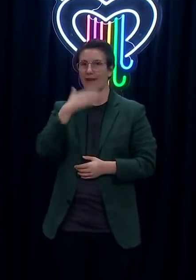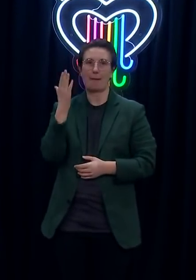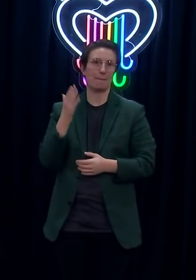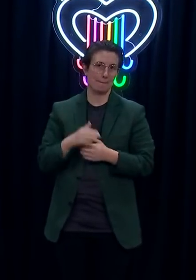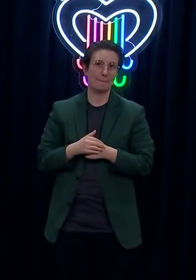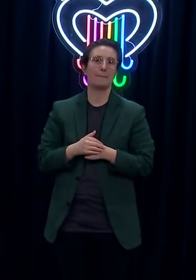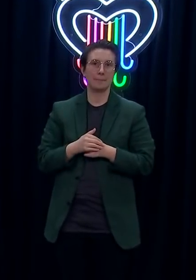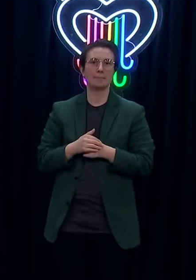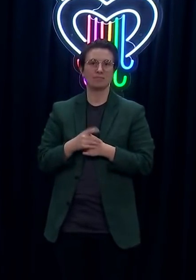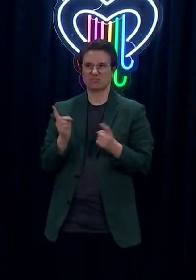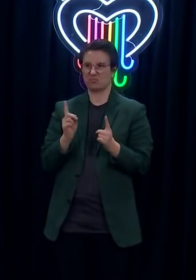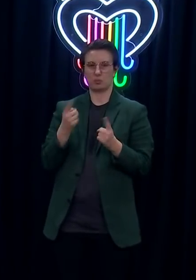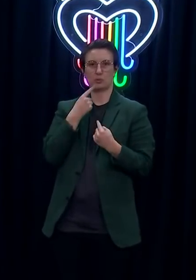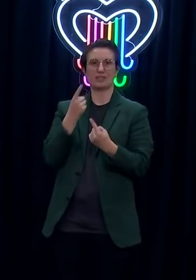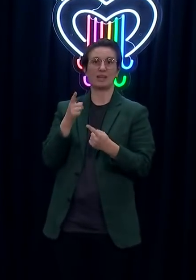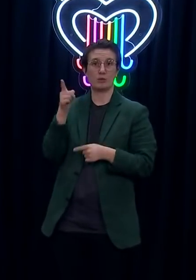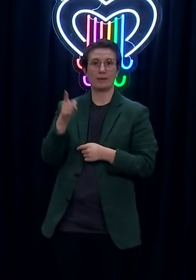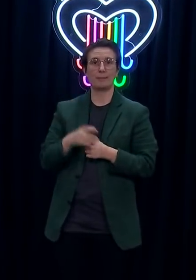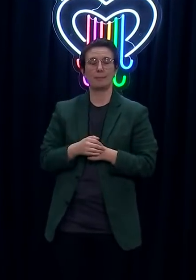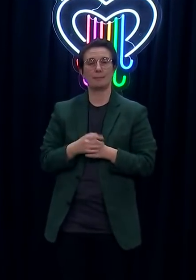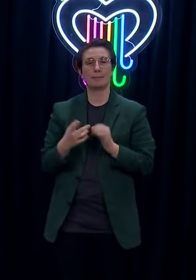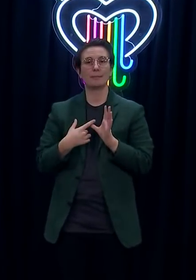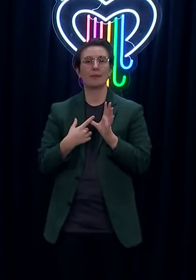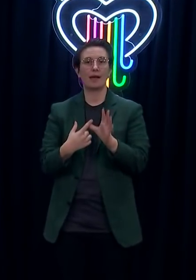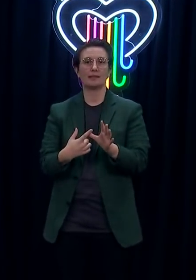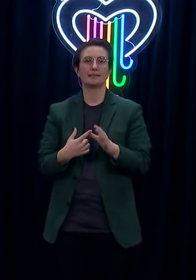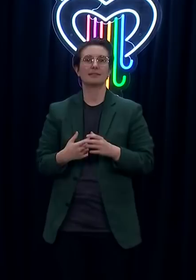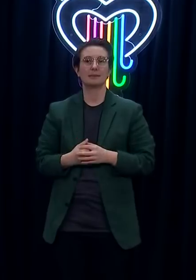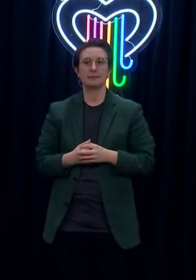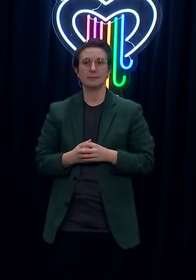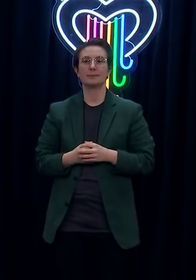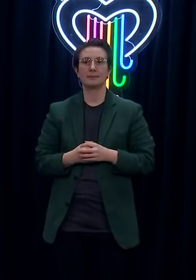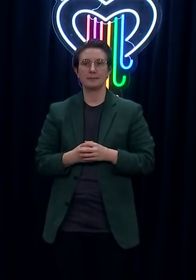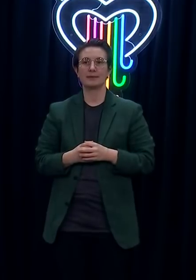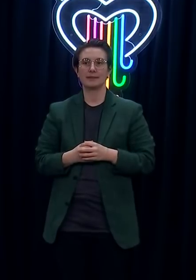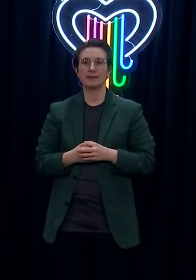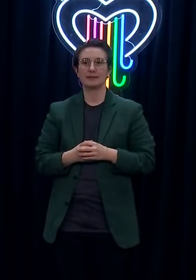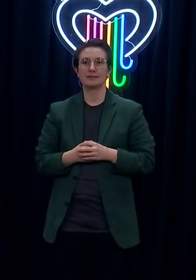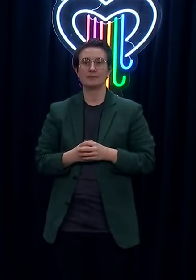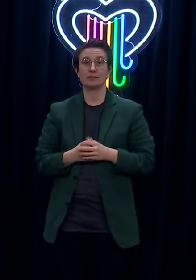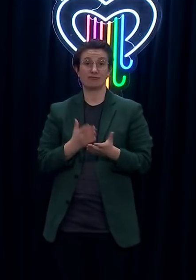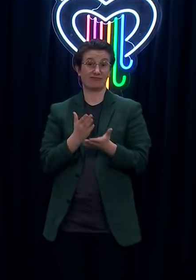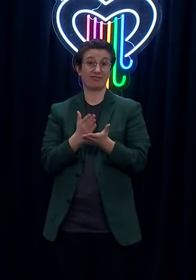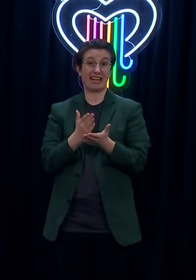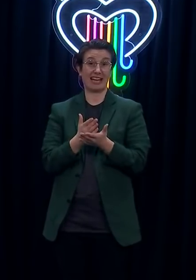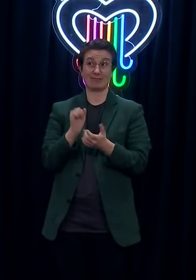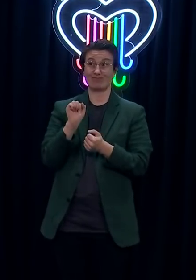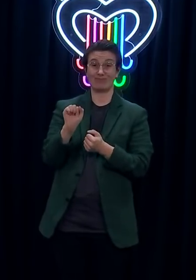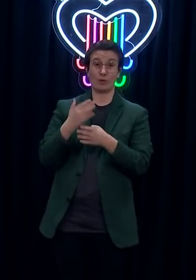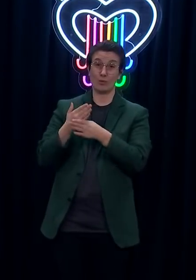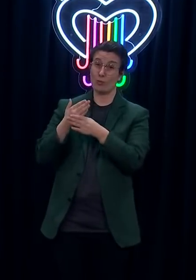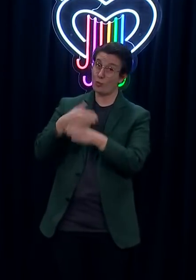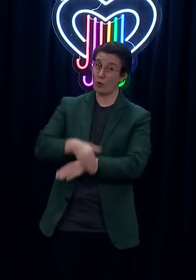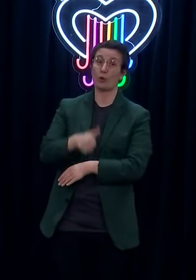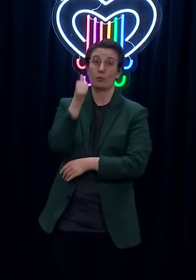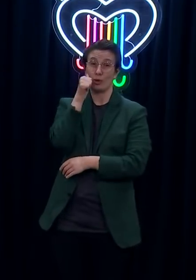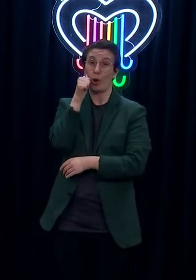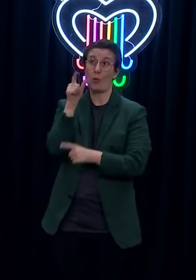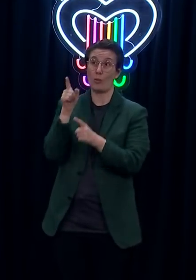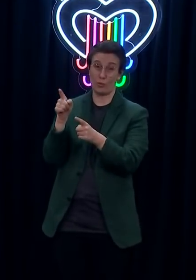The one thing I would say to Auckland is your work has paid off. As you've heard from our public health advisors, they consider